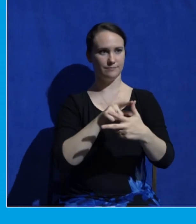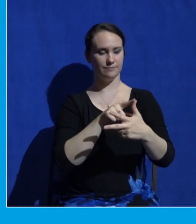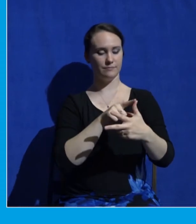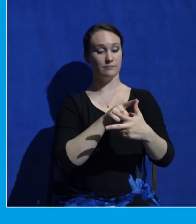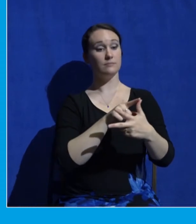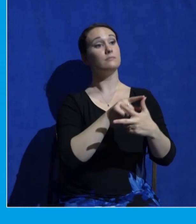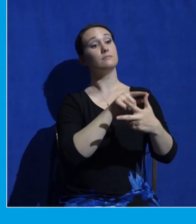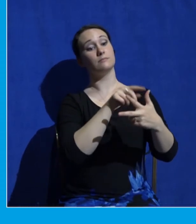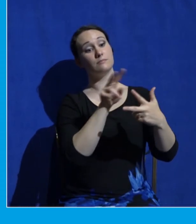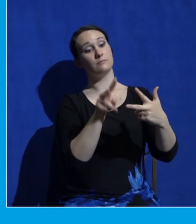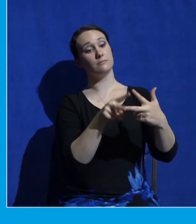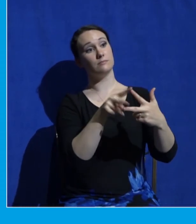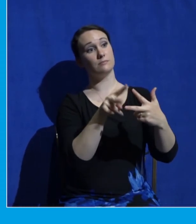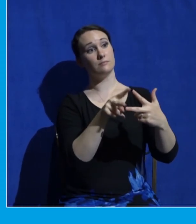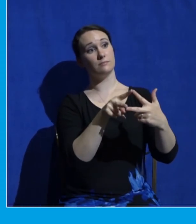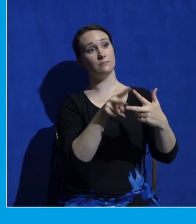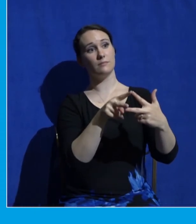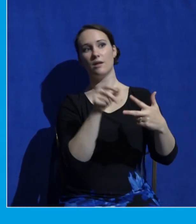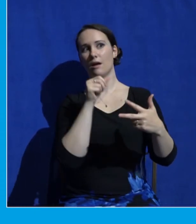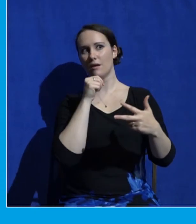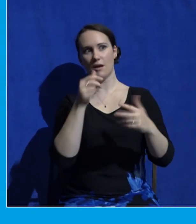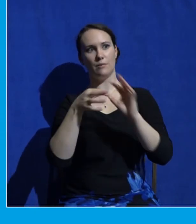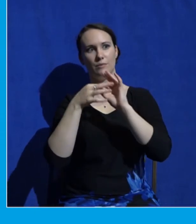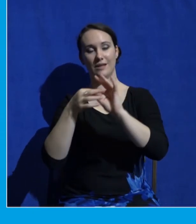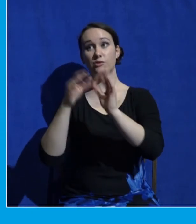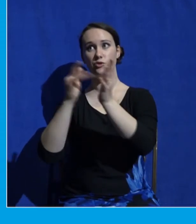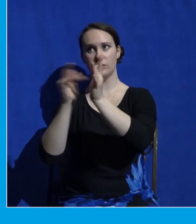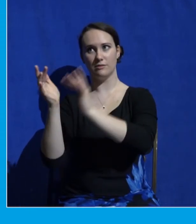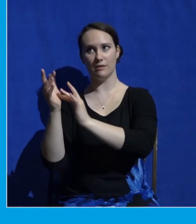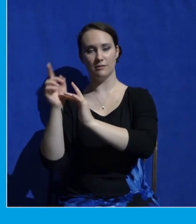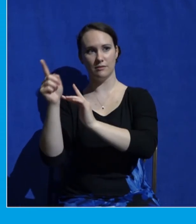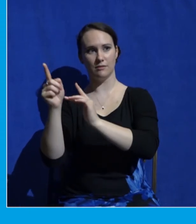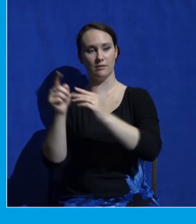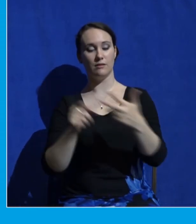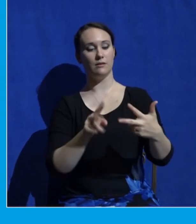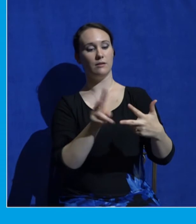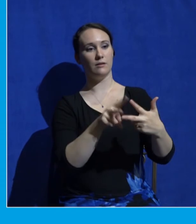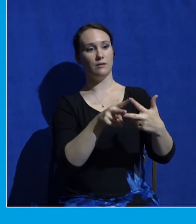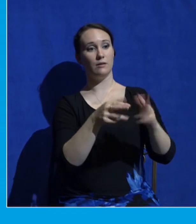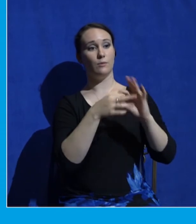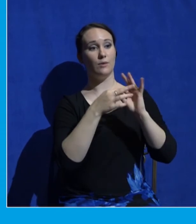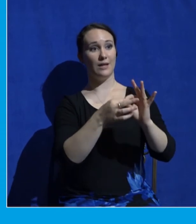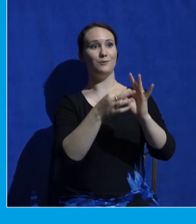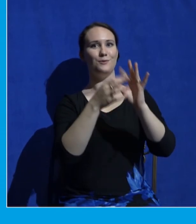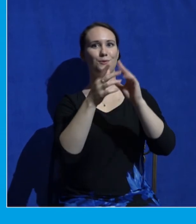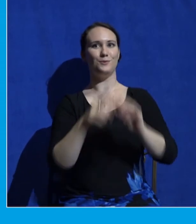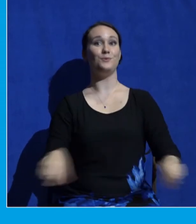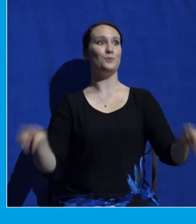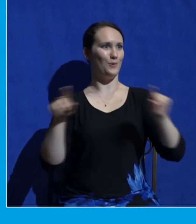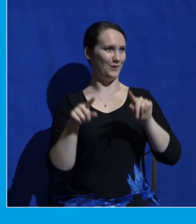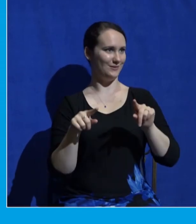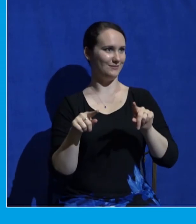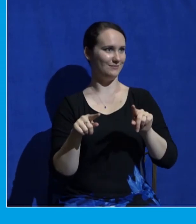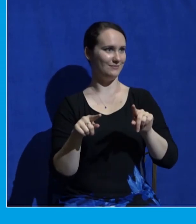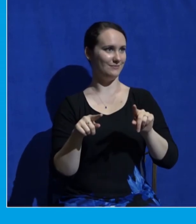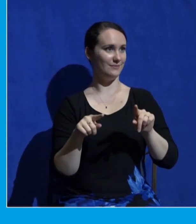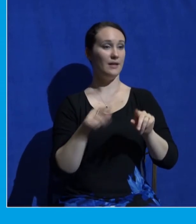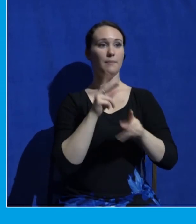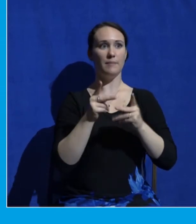times it's not referring to Jesus. It's referring to you and me to all who trust in Jesus. Let me show you the first one.